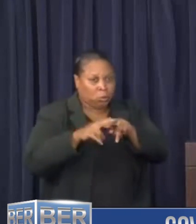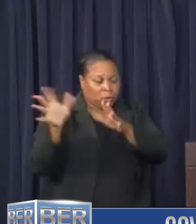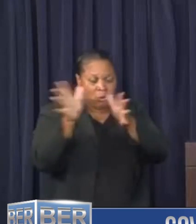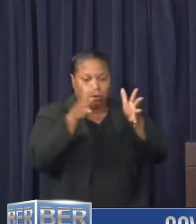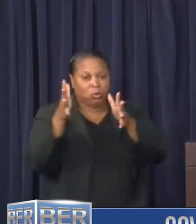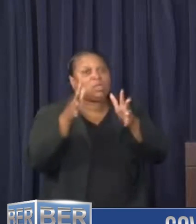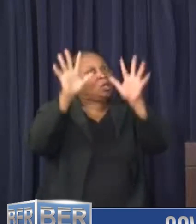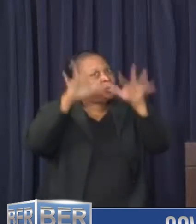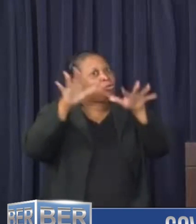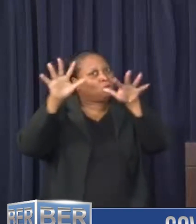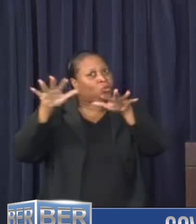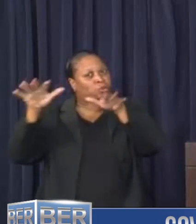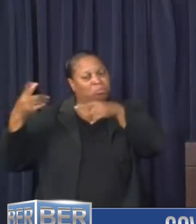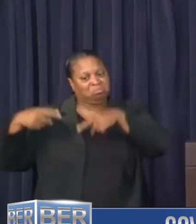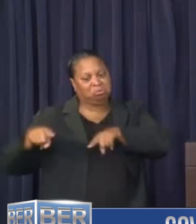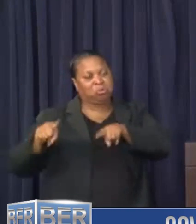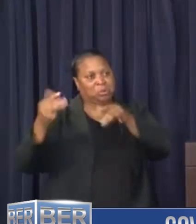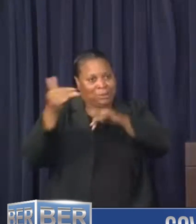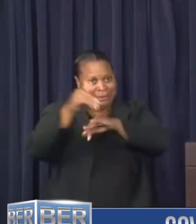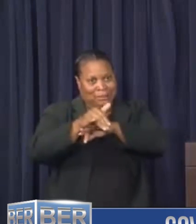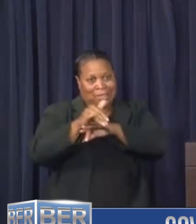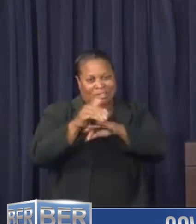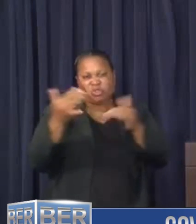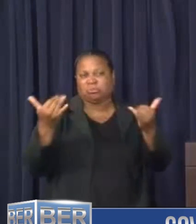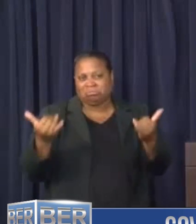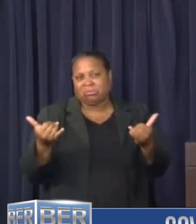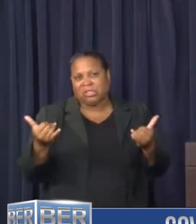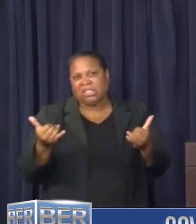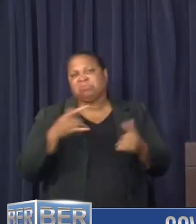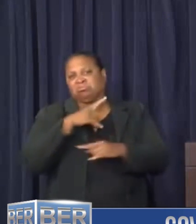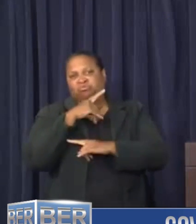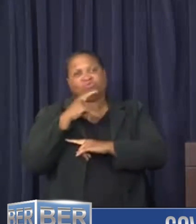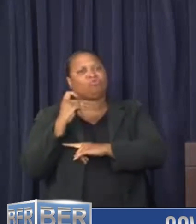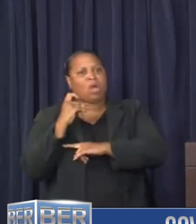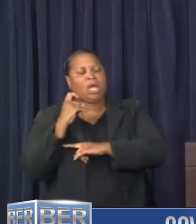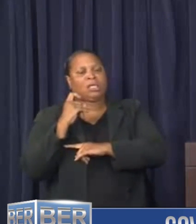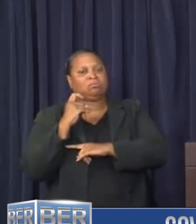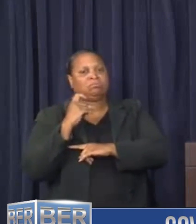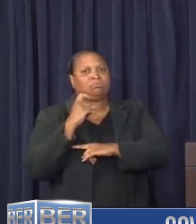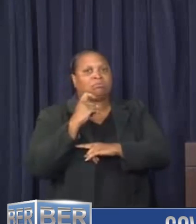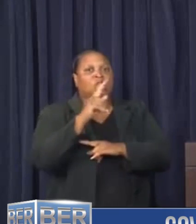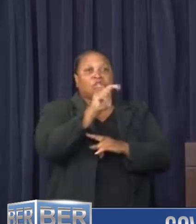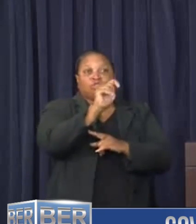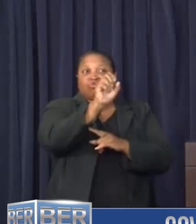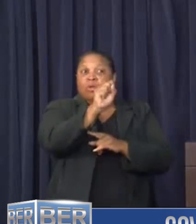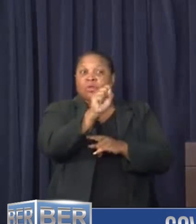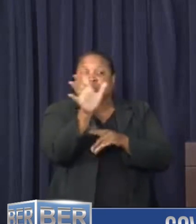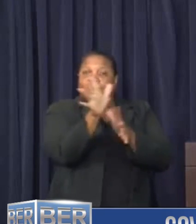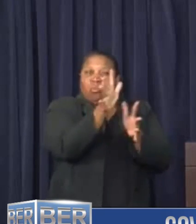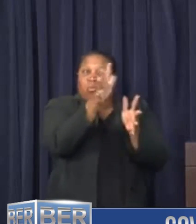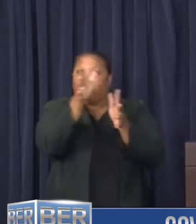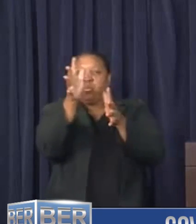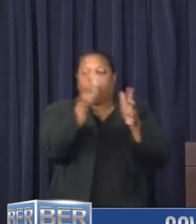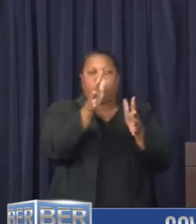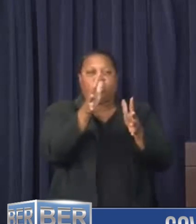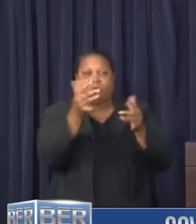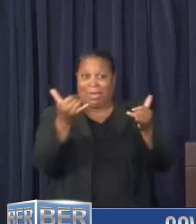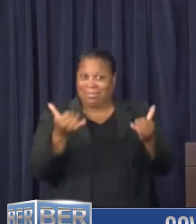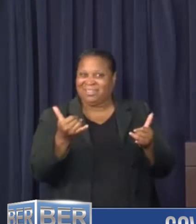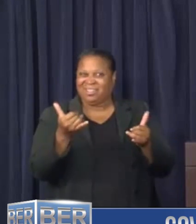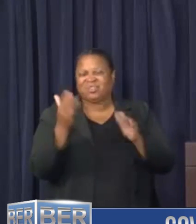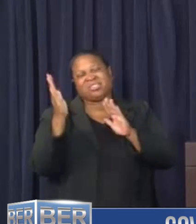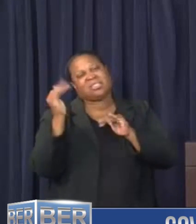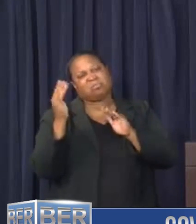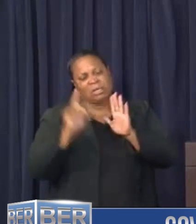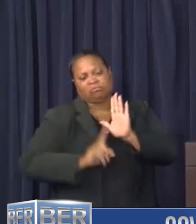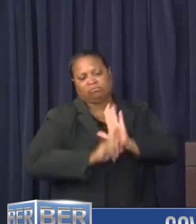showers developing, especially tonight into tomorrow. So today should be relatively dry. And then those tropical storm force winds as it currently stands are expected